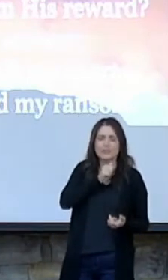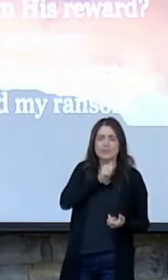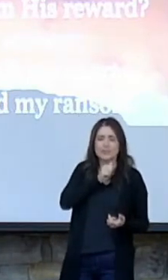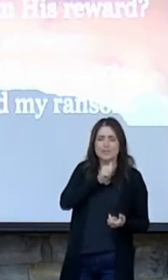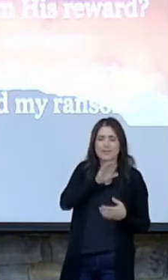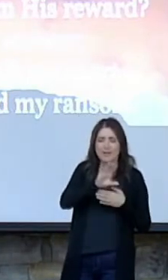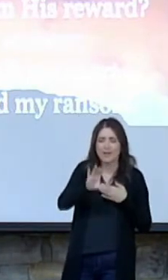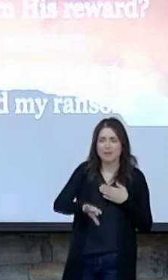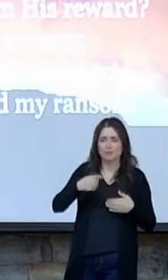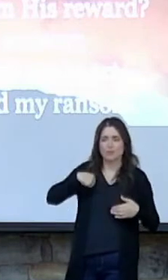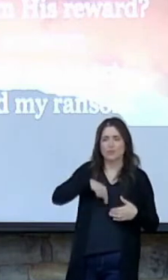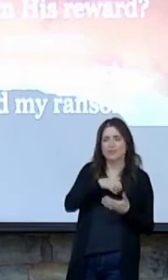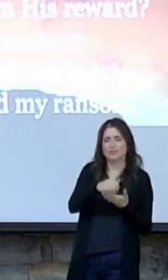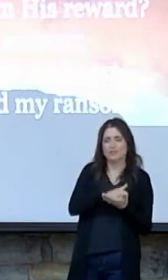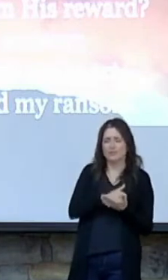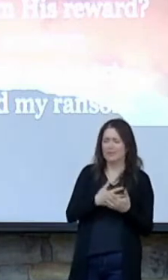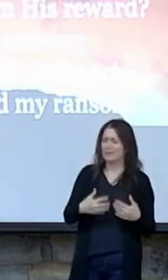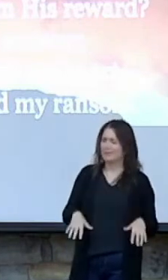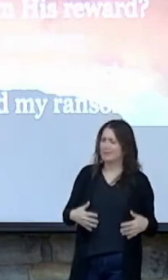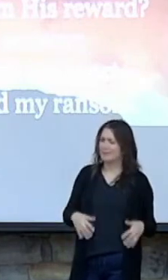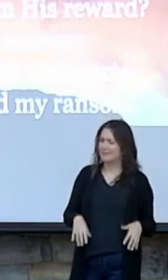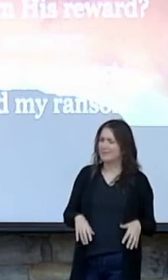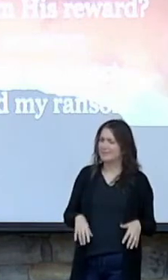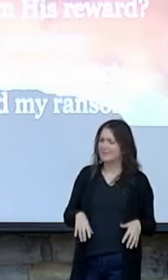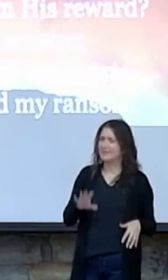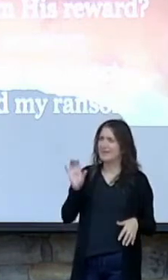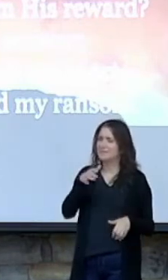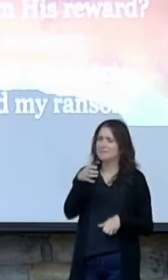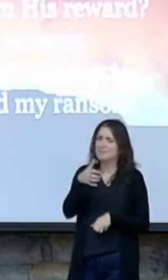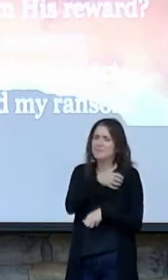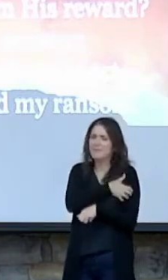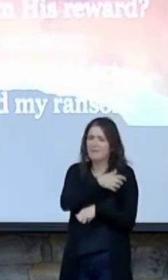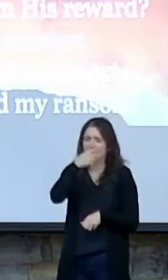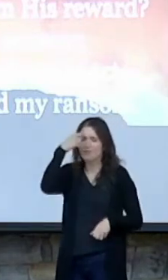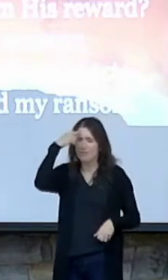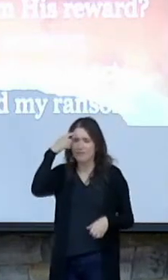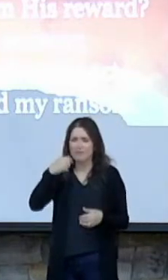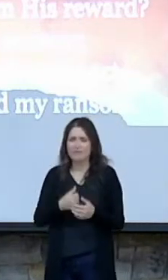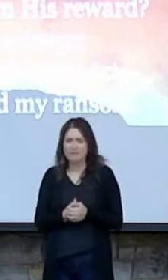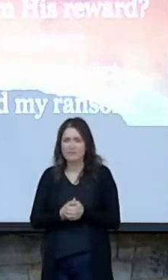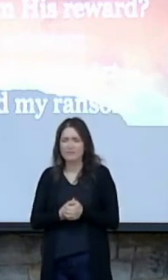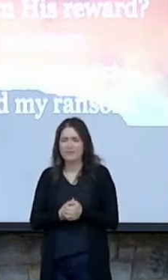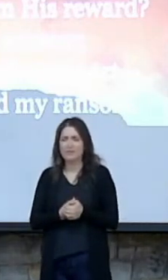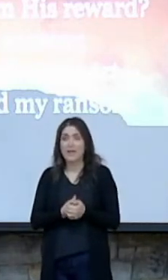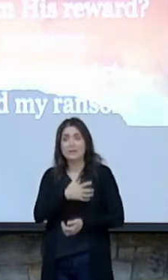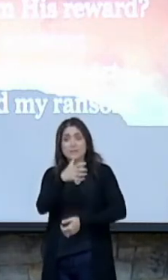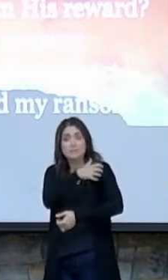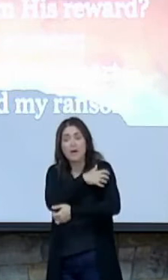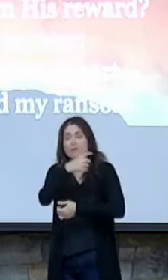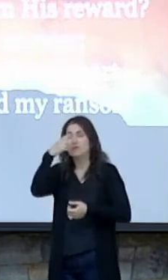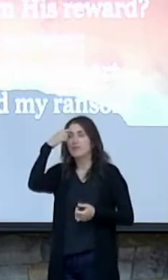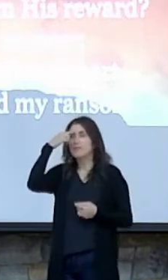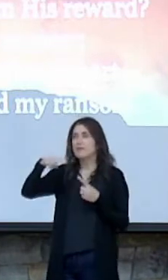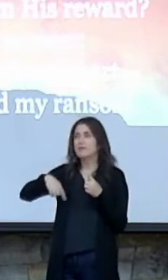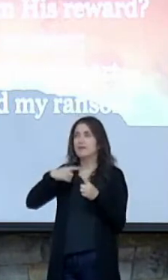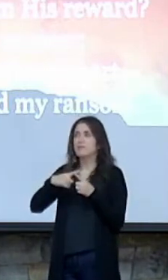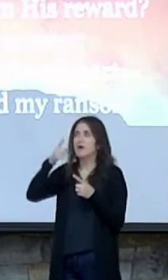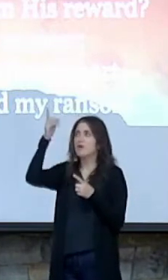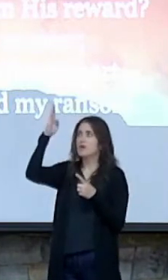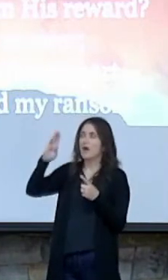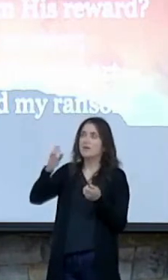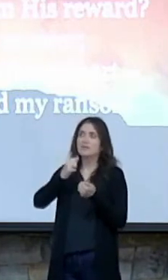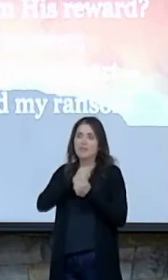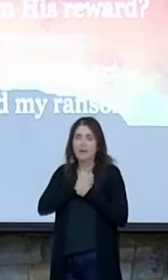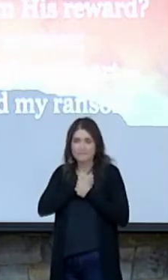Man, that's a powerful thought. And it's powerful to think about God's love